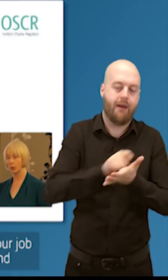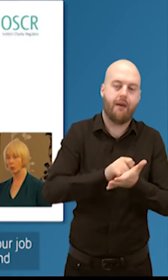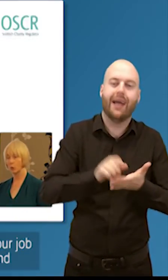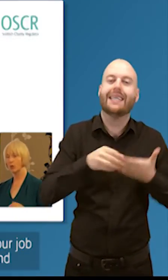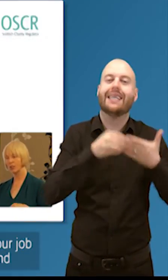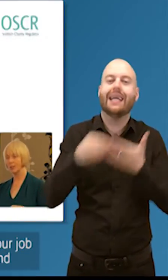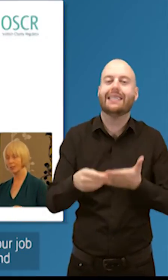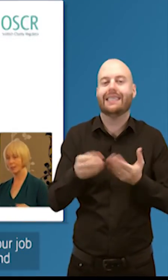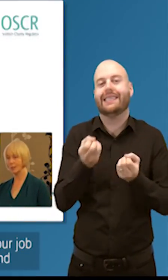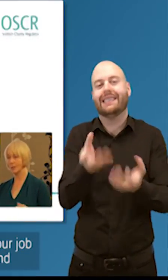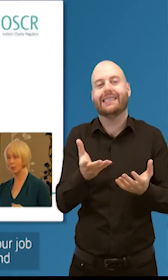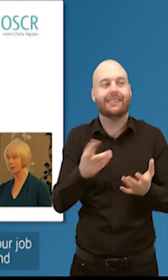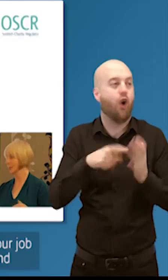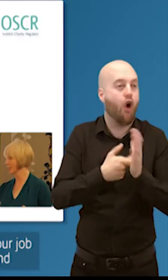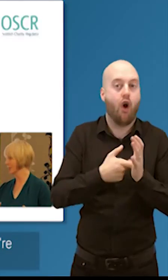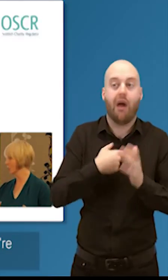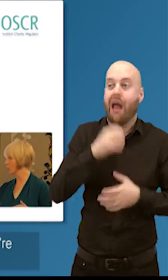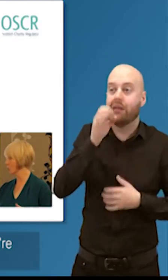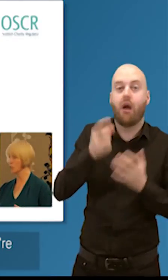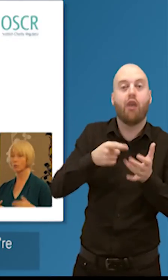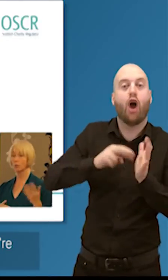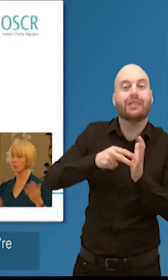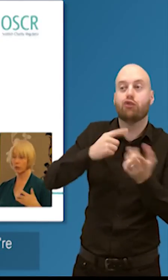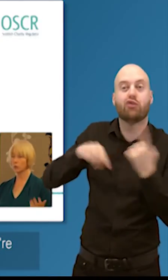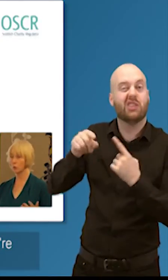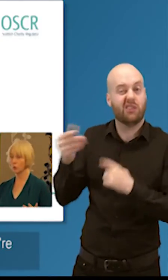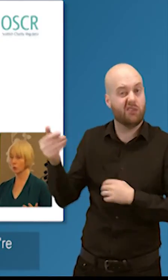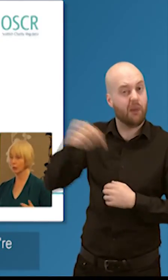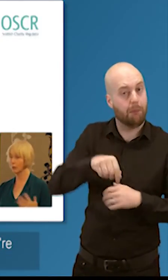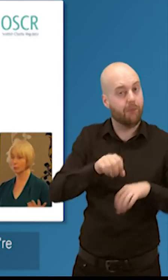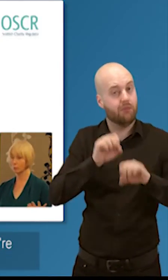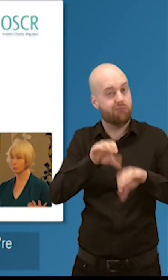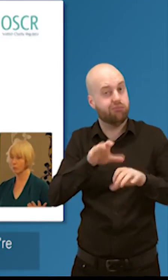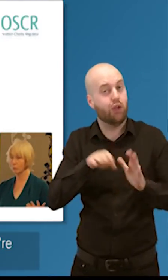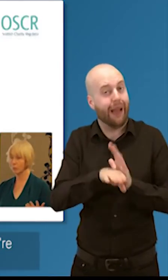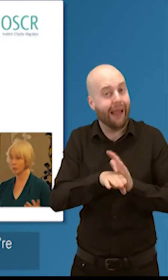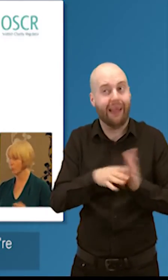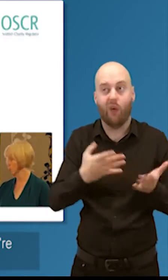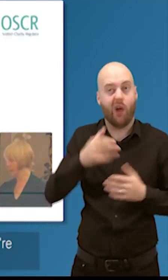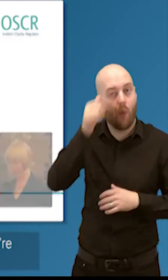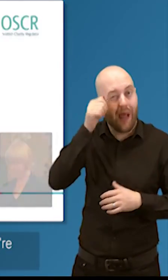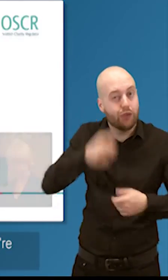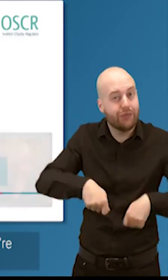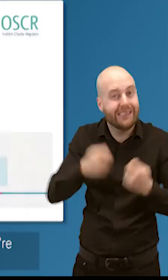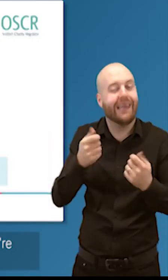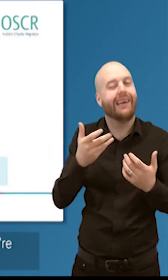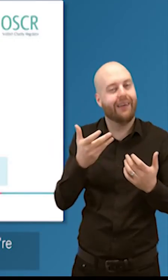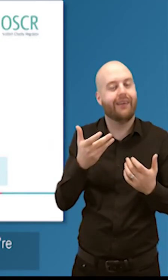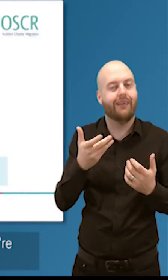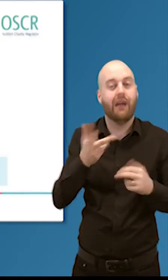job really well we'll get less and less complaints and concerns because everybody will know what they're doing and do it the best they possibly can.